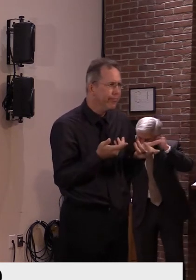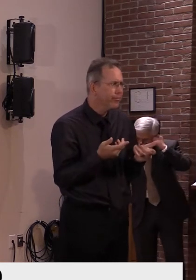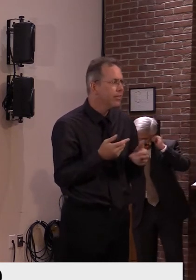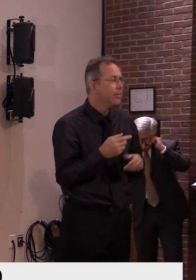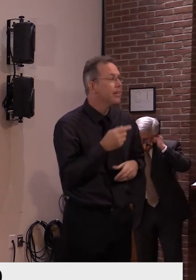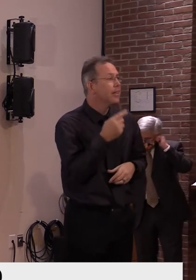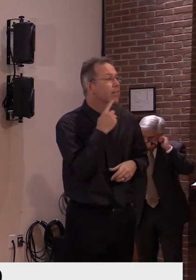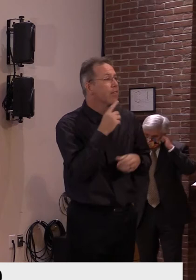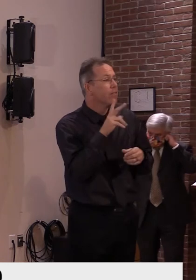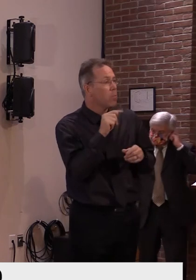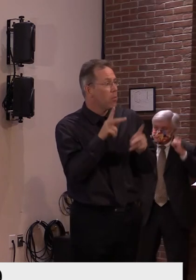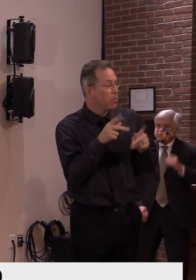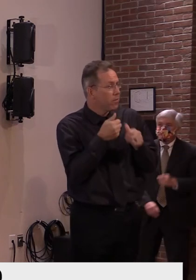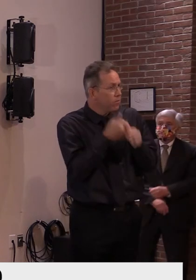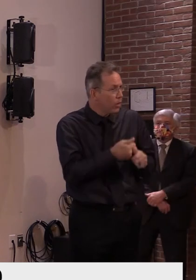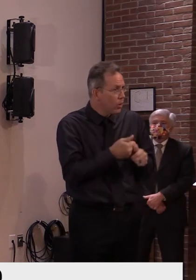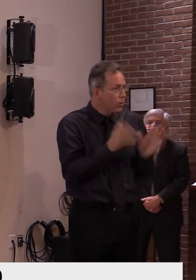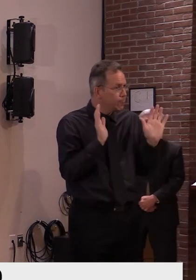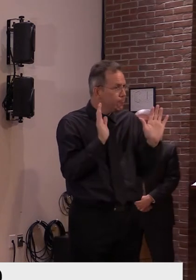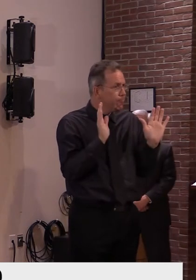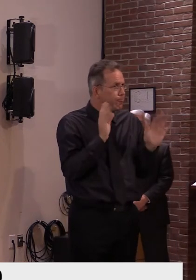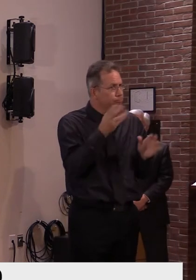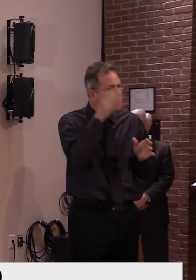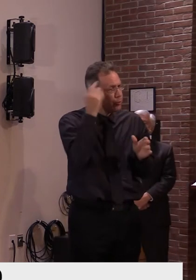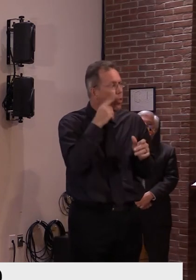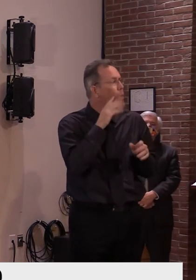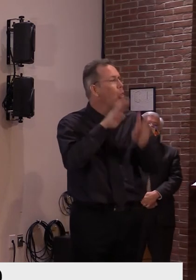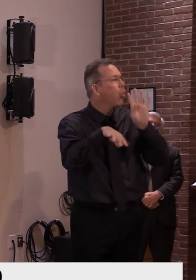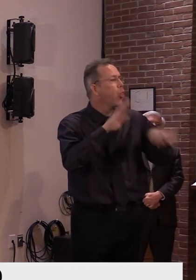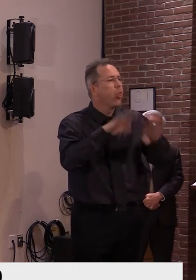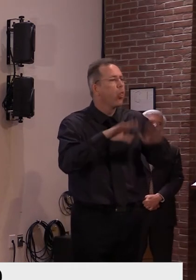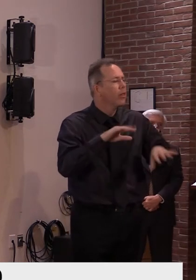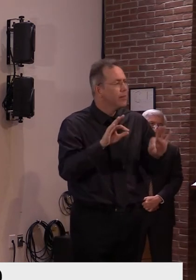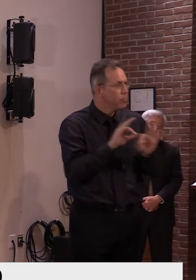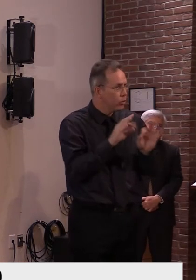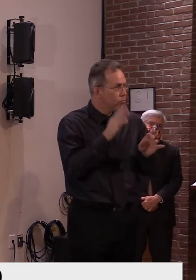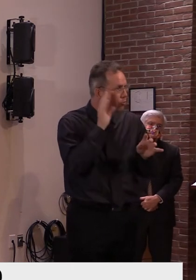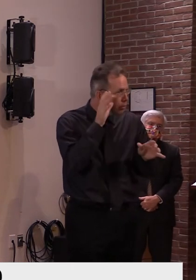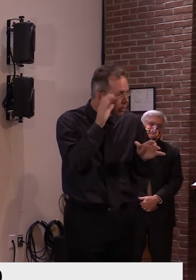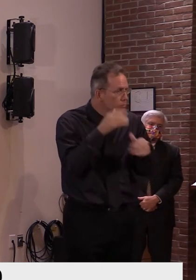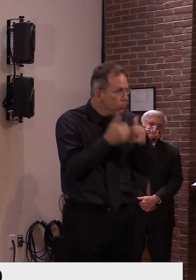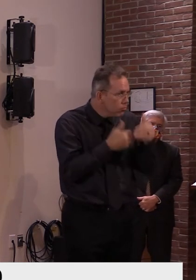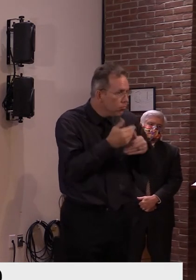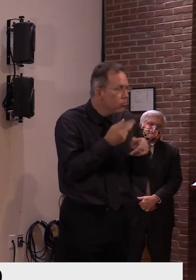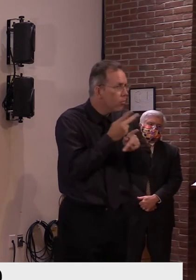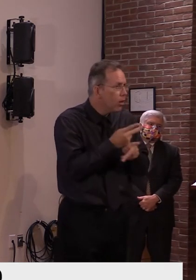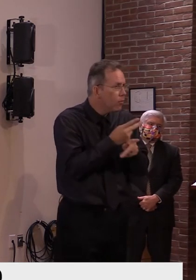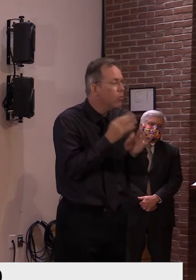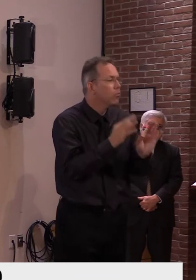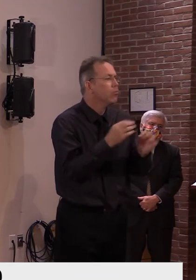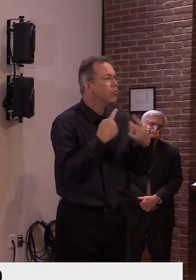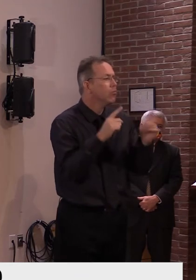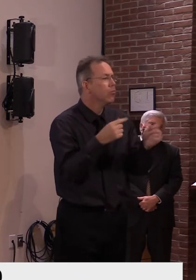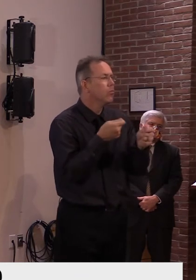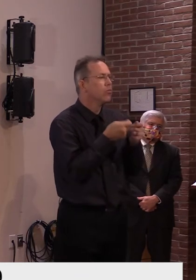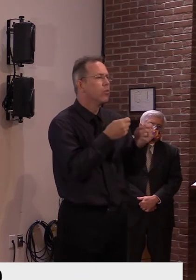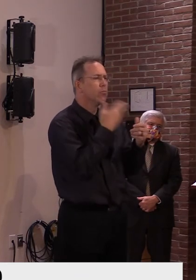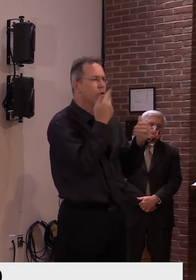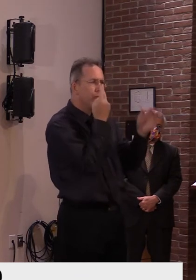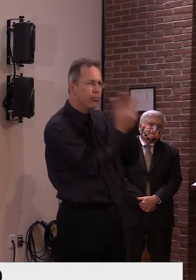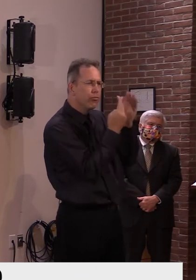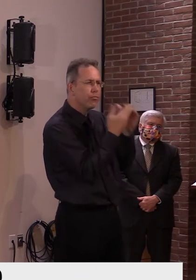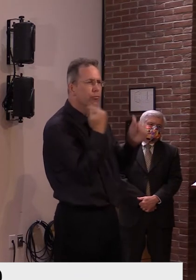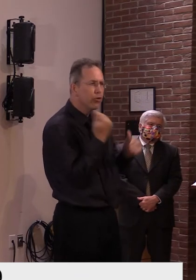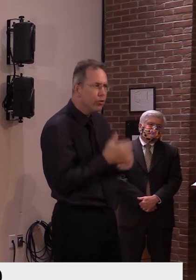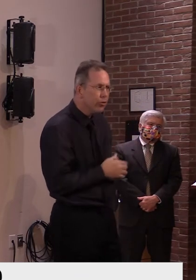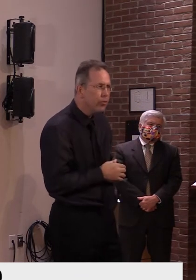decreasing cases within that same time frame and see an improvement in that forecast. So, uh, we'll wait and wait and see what happens. But like